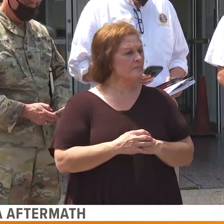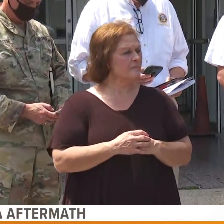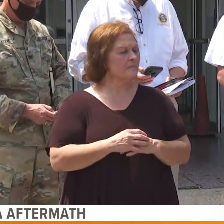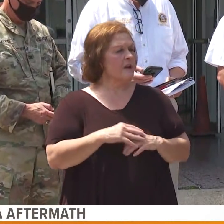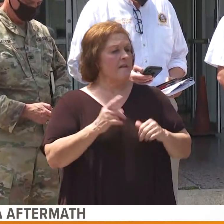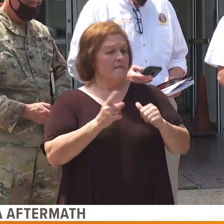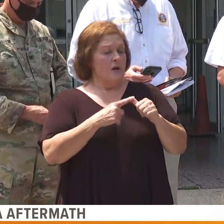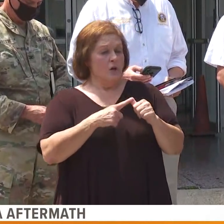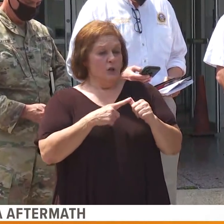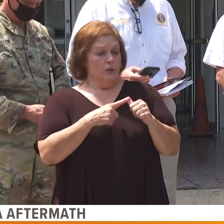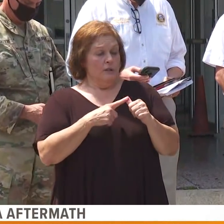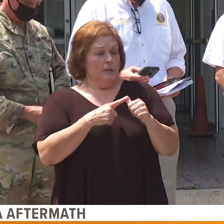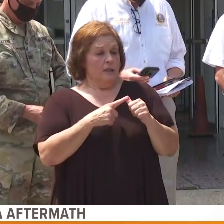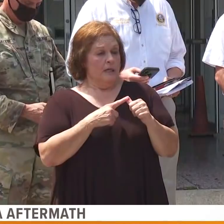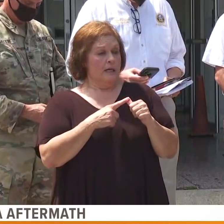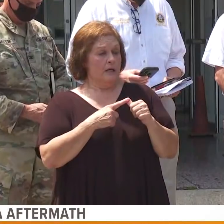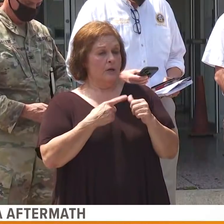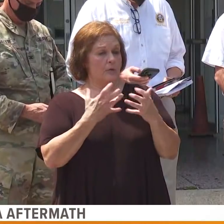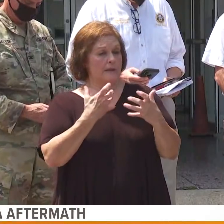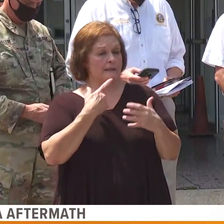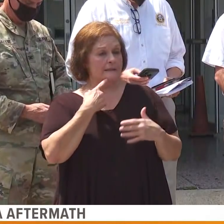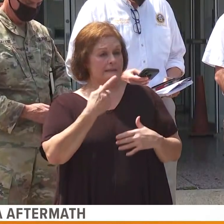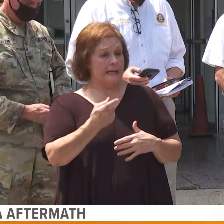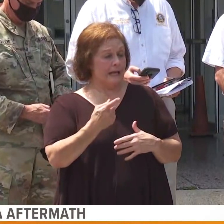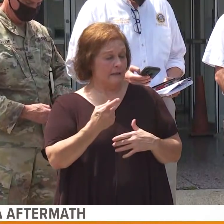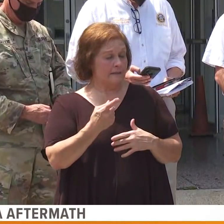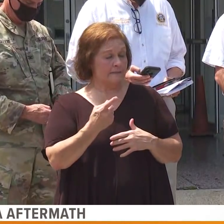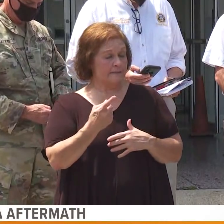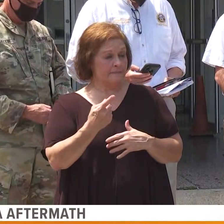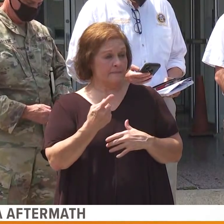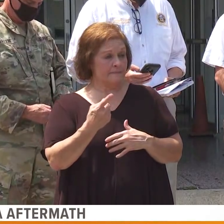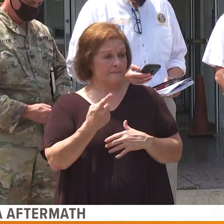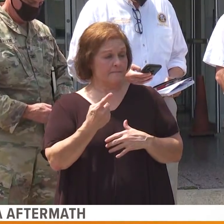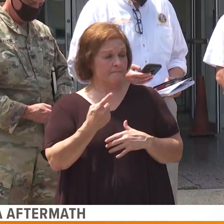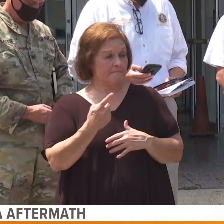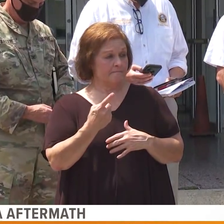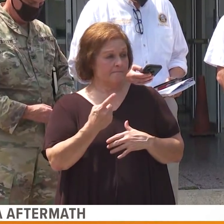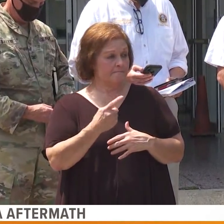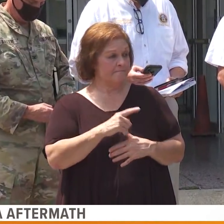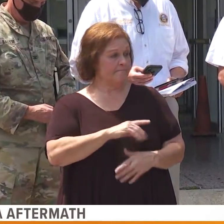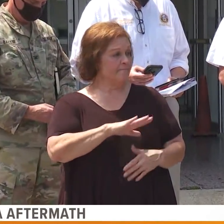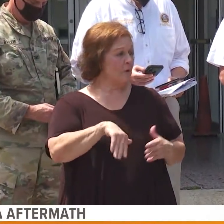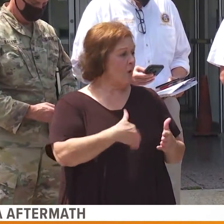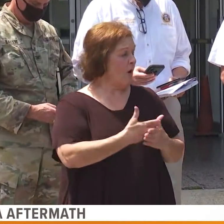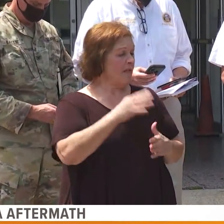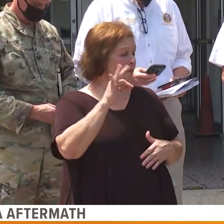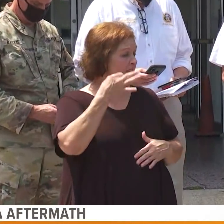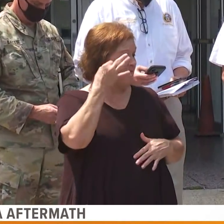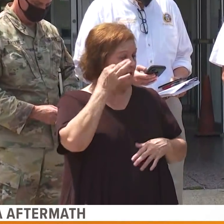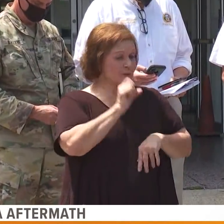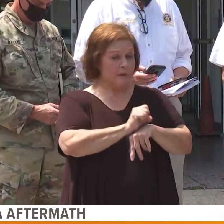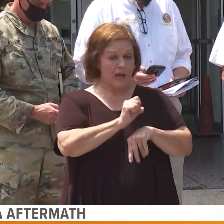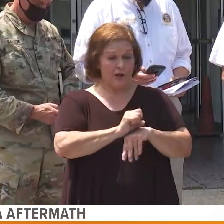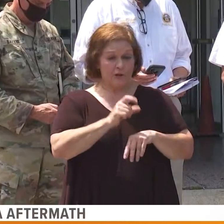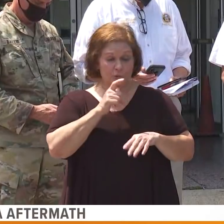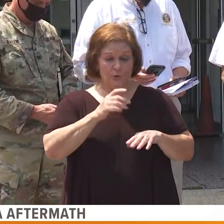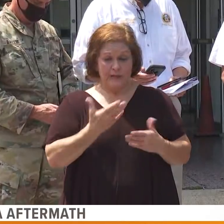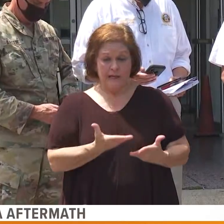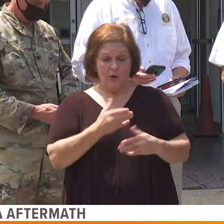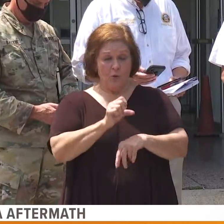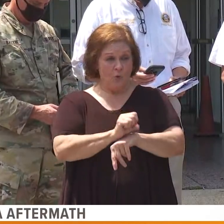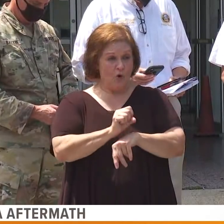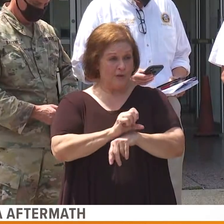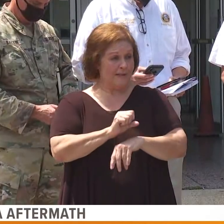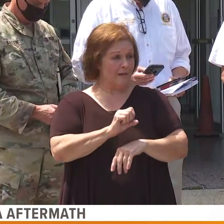First of all, I want to say that on behalf of all the federal responders that are working here in southeast Louisiana,